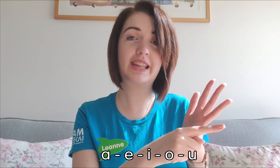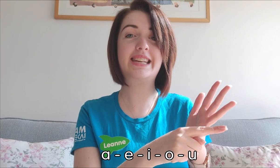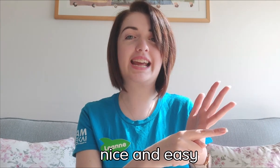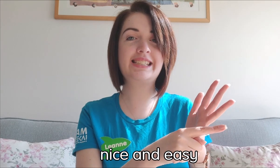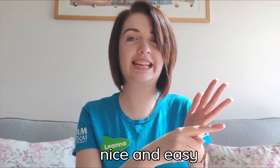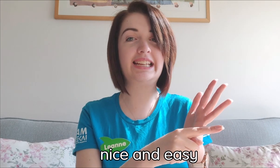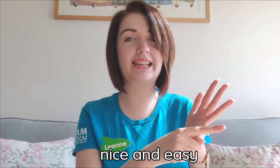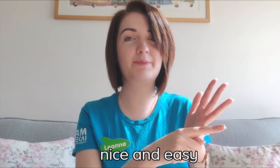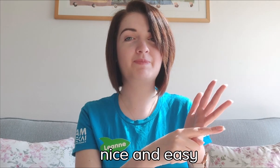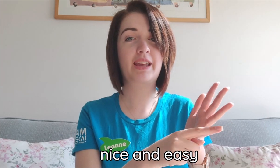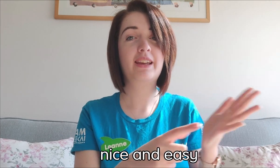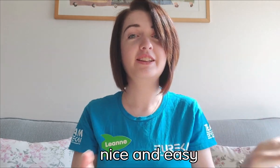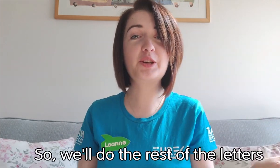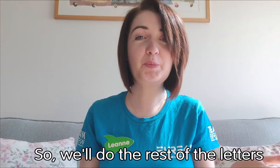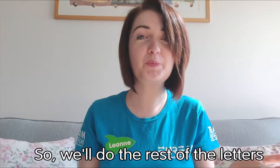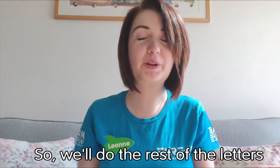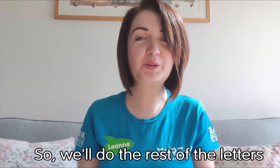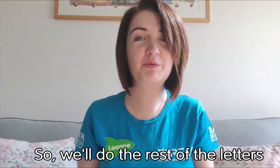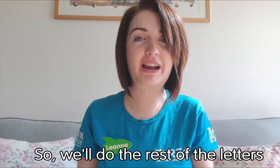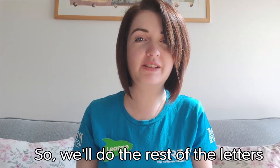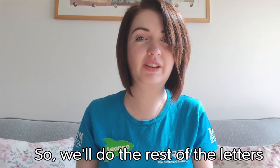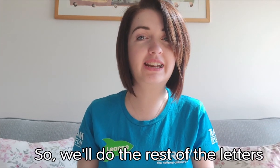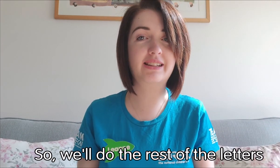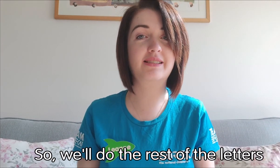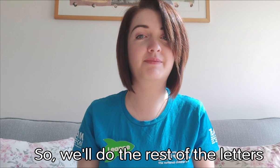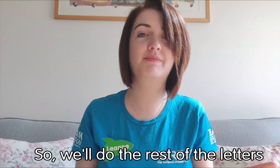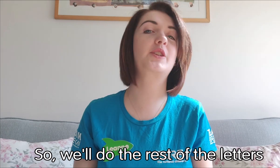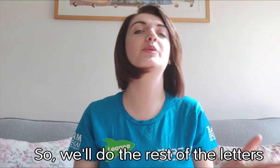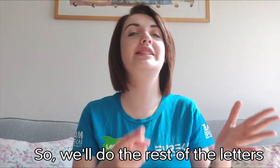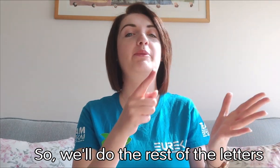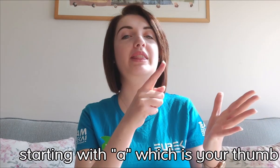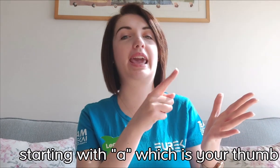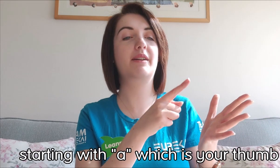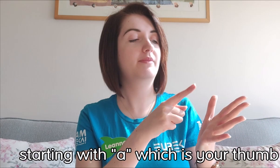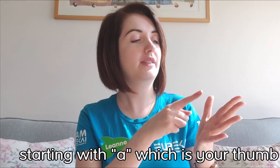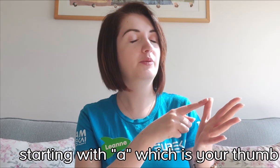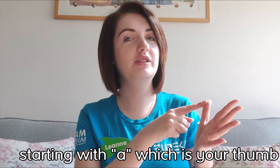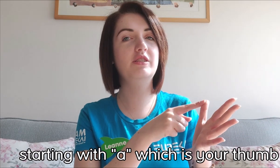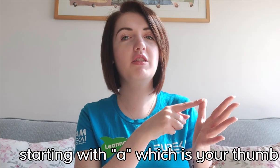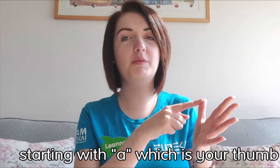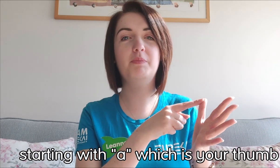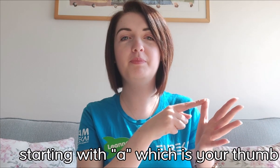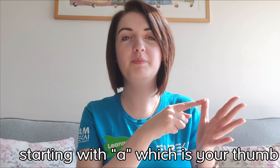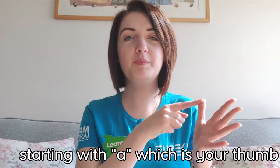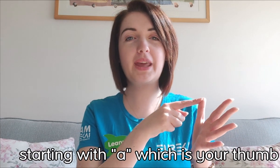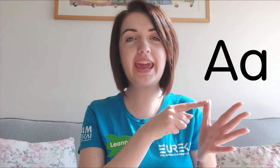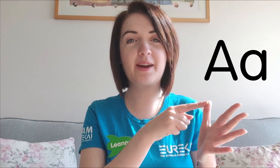Nice and easy. So we'll do the rest of the letters. So we'll start with A, which is your thumb. A.